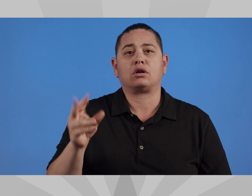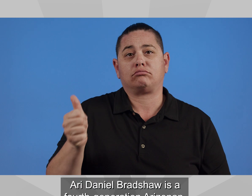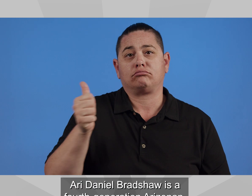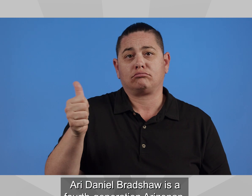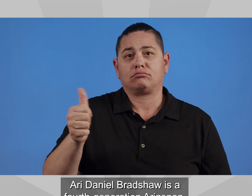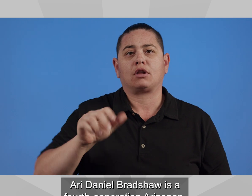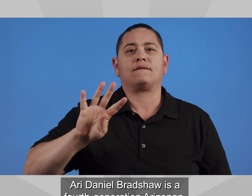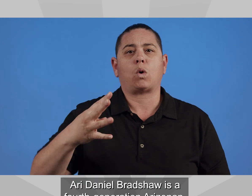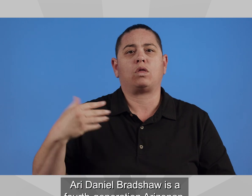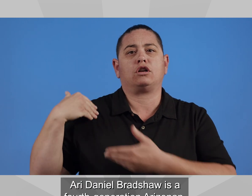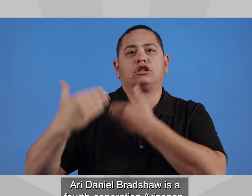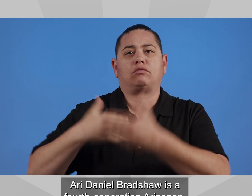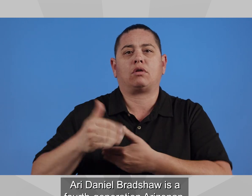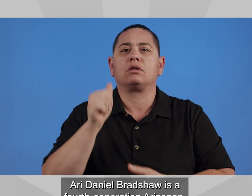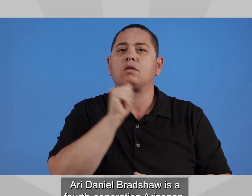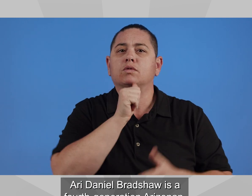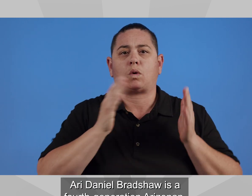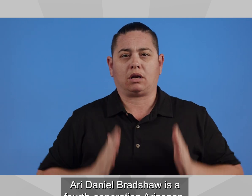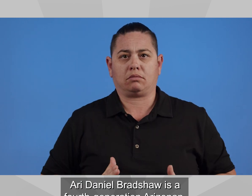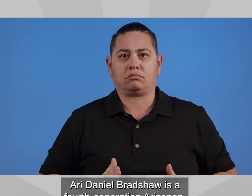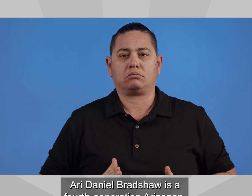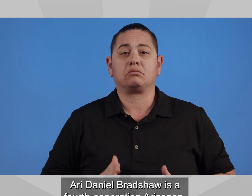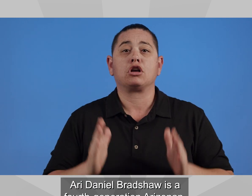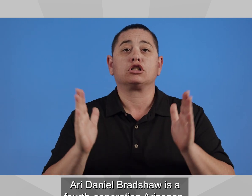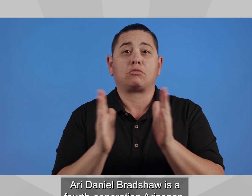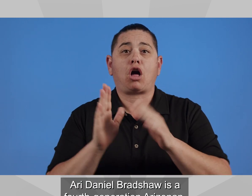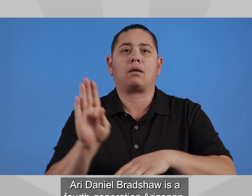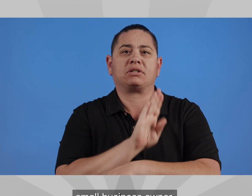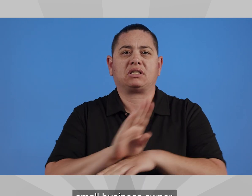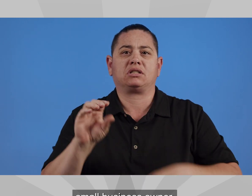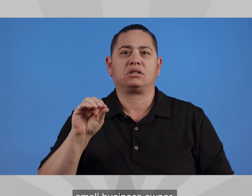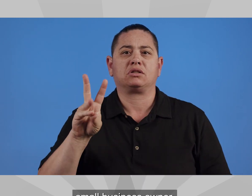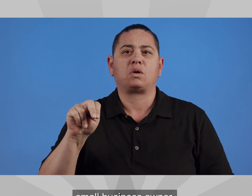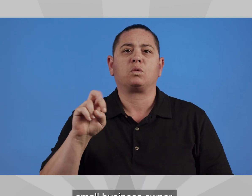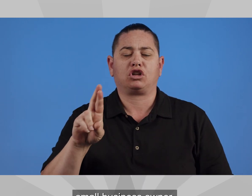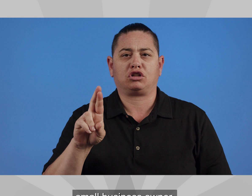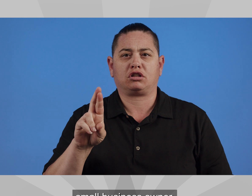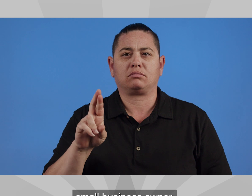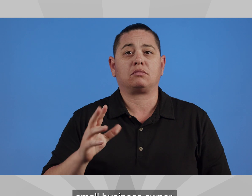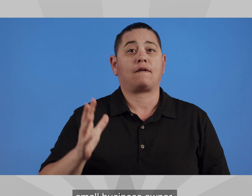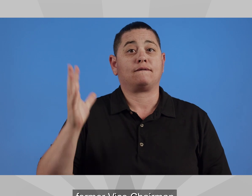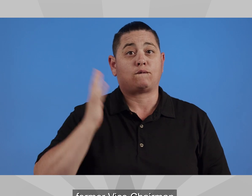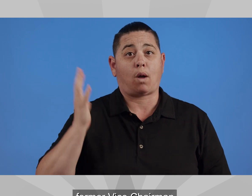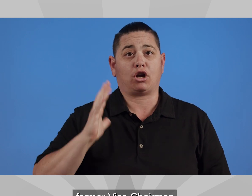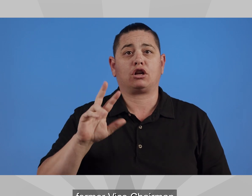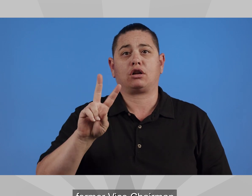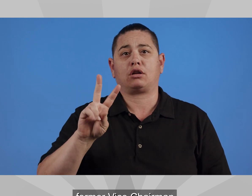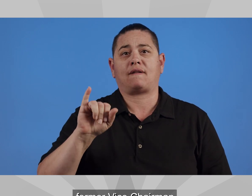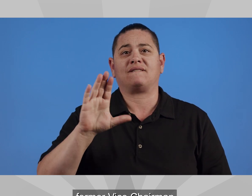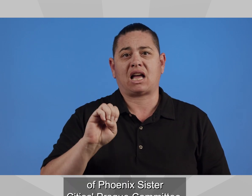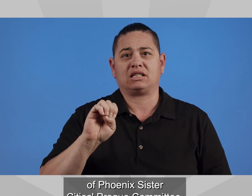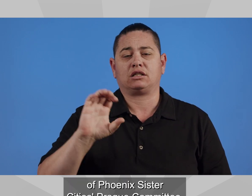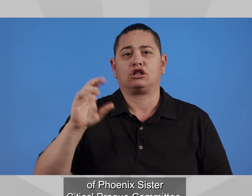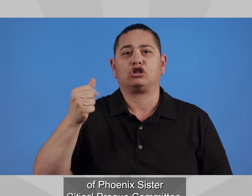Ari Daniel Bradshaw Ari is a fourth-generation Arizonan, small business owner, former vice